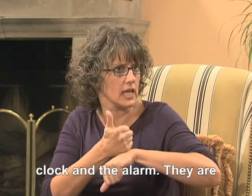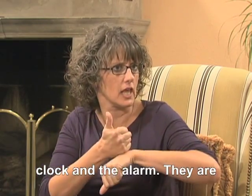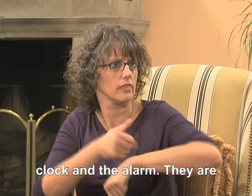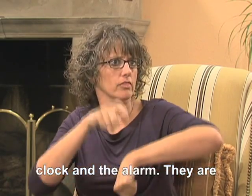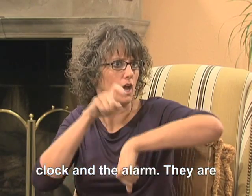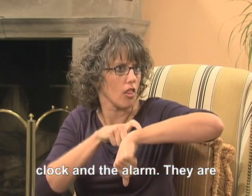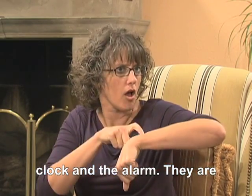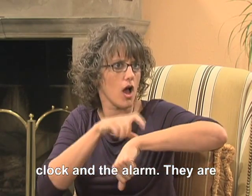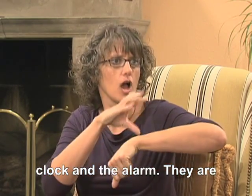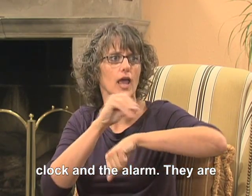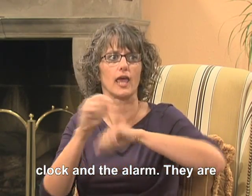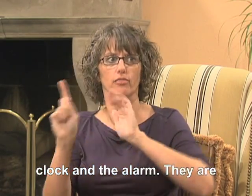and the alarm.